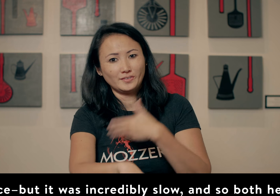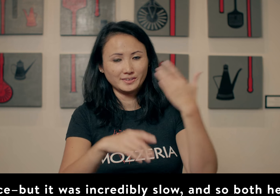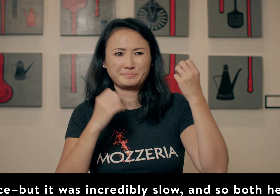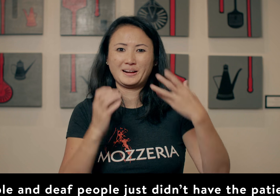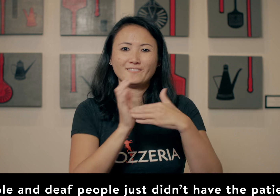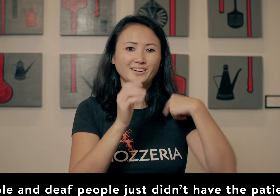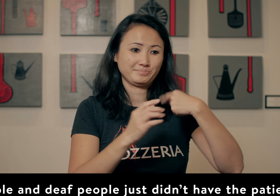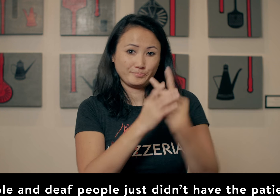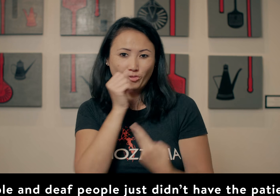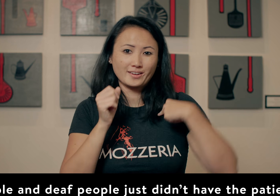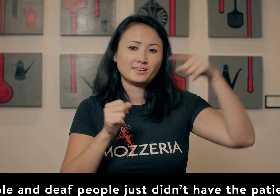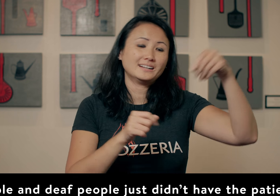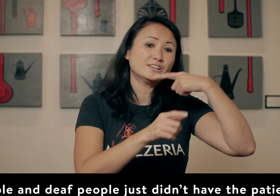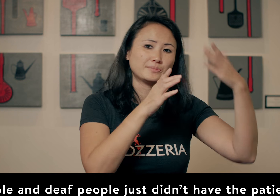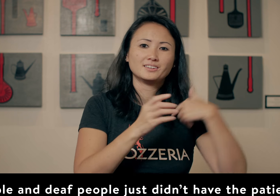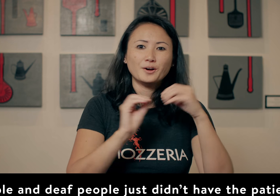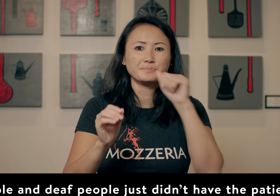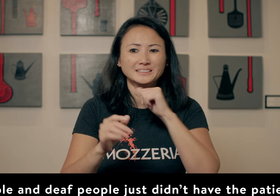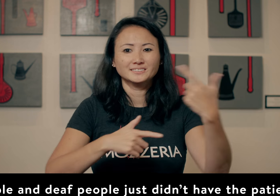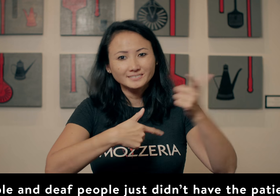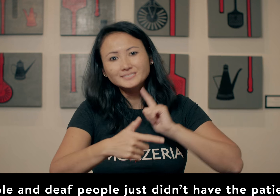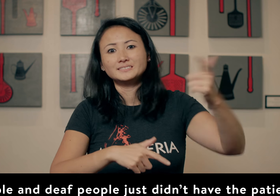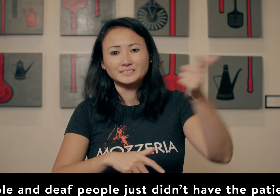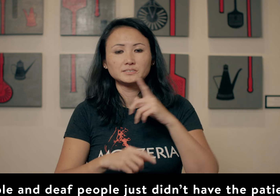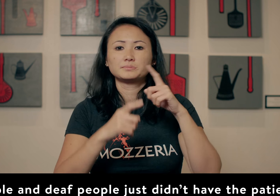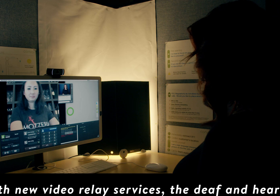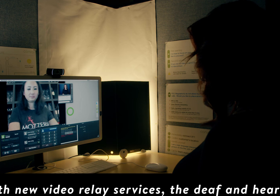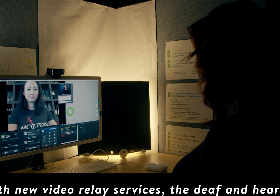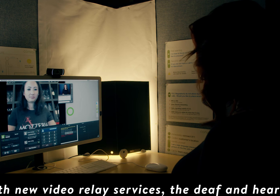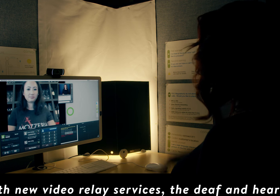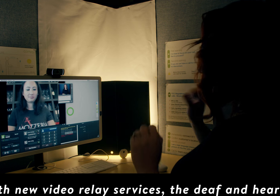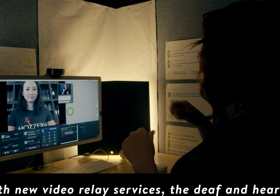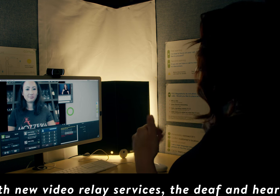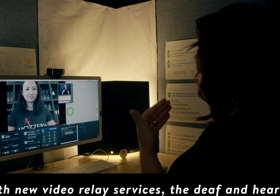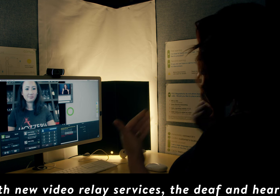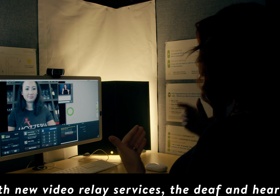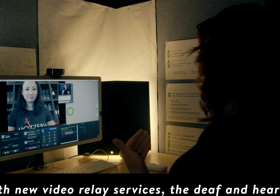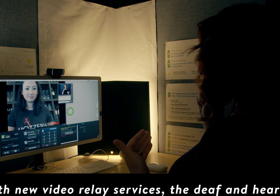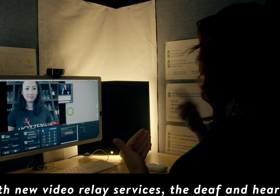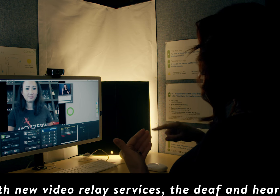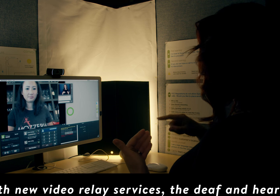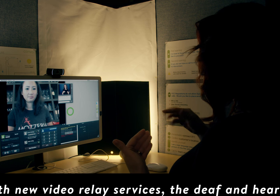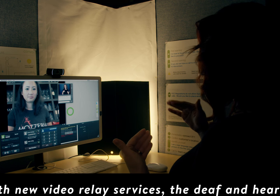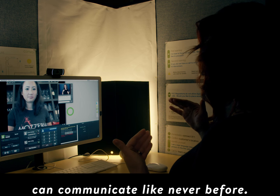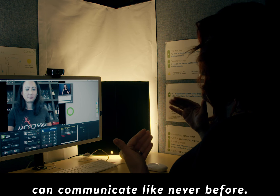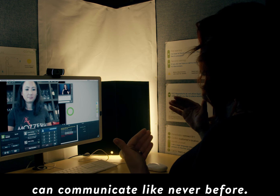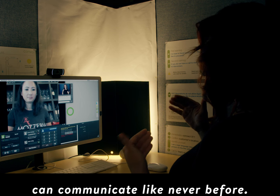hearing people and deaf people just didn't have the patience. With new video relay services, the deaf and hearing can communicate